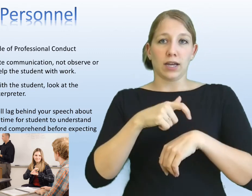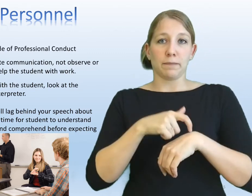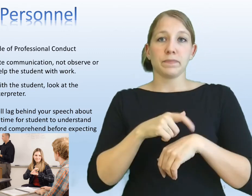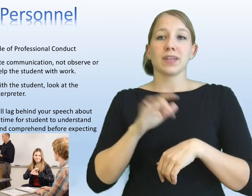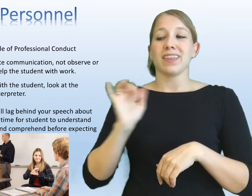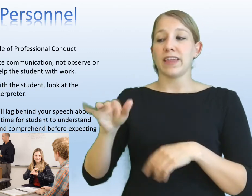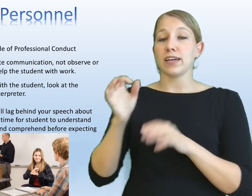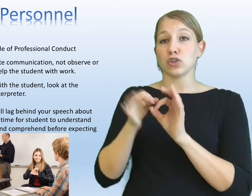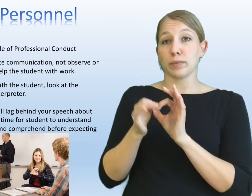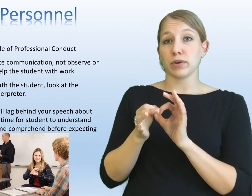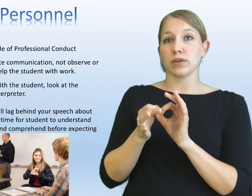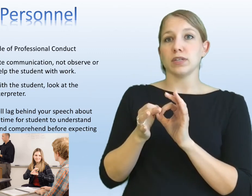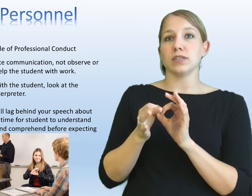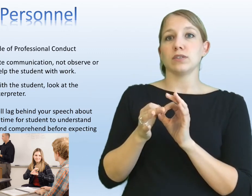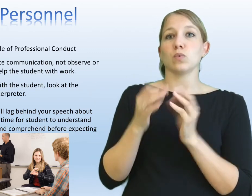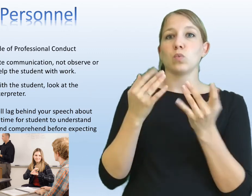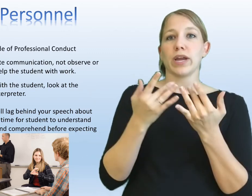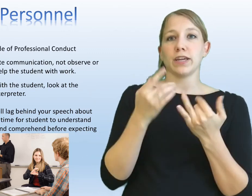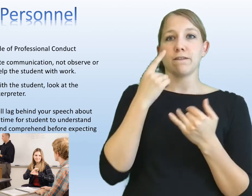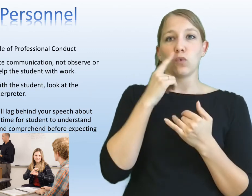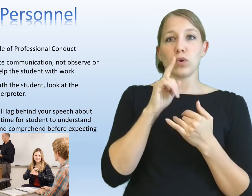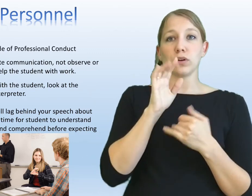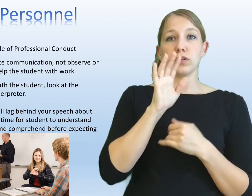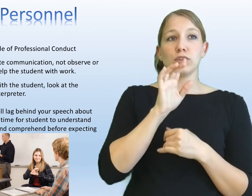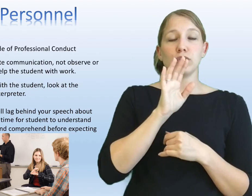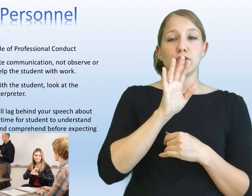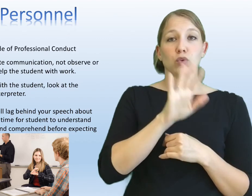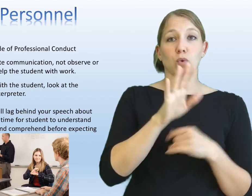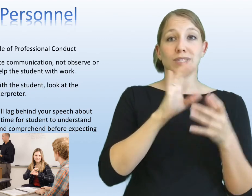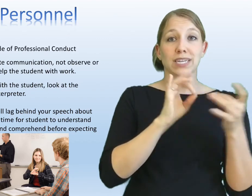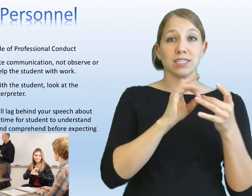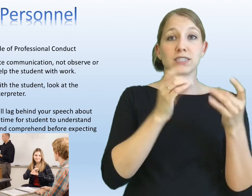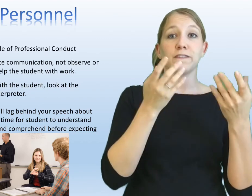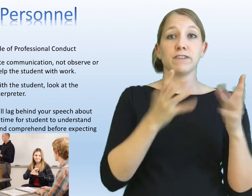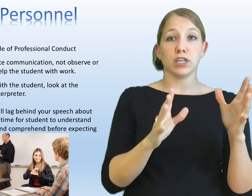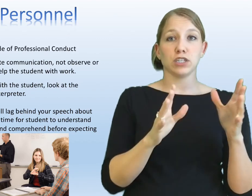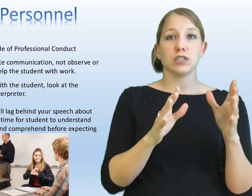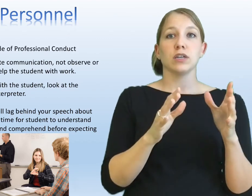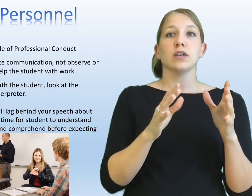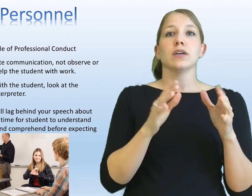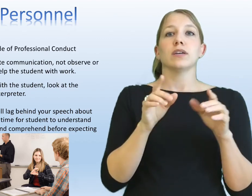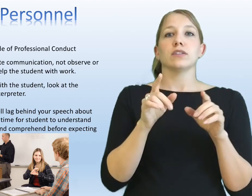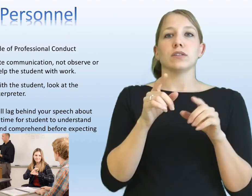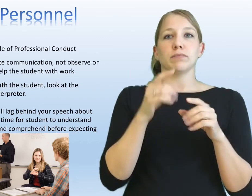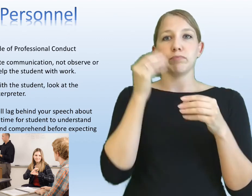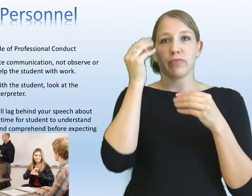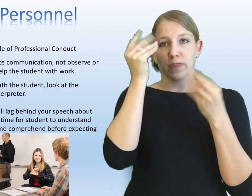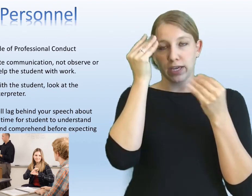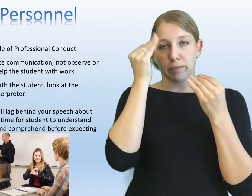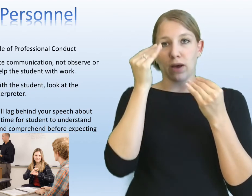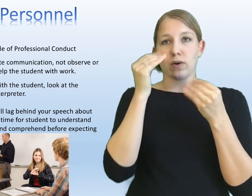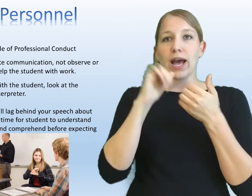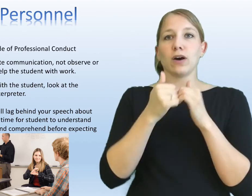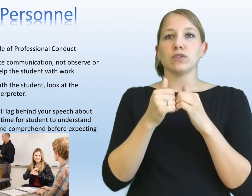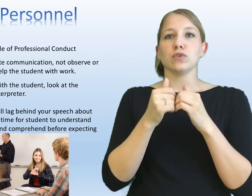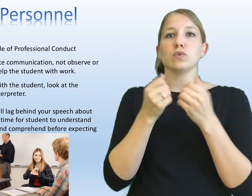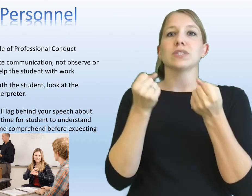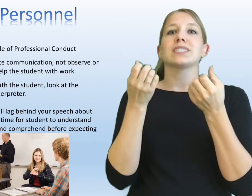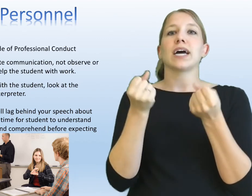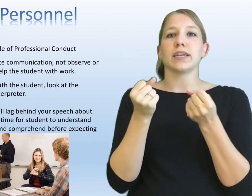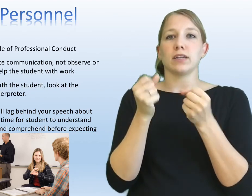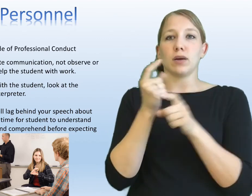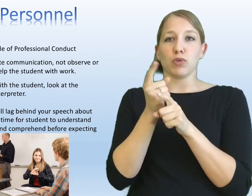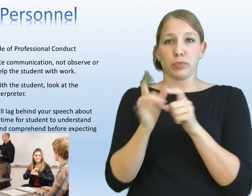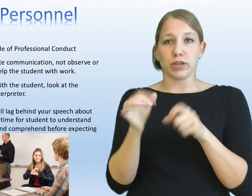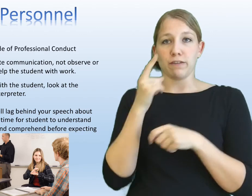lag time. That interpreter is waiting for your sentences to finish to think about how to